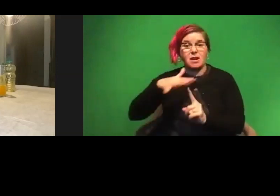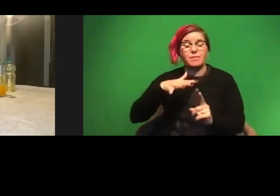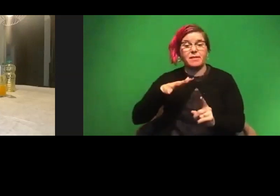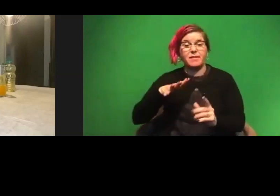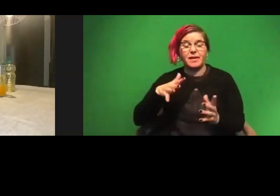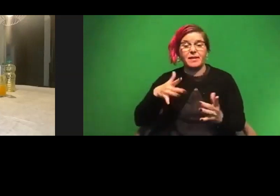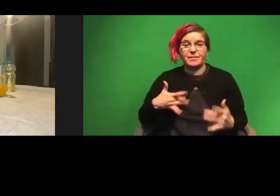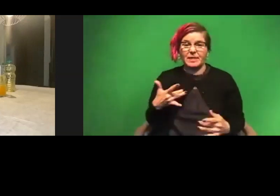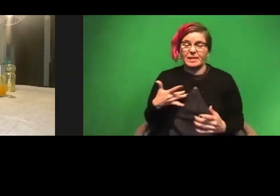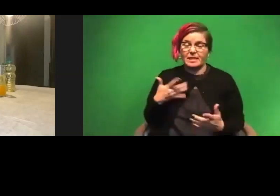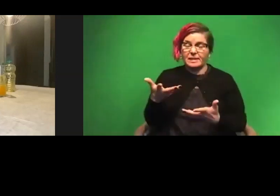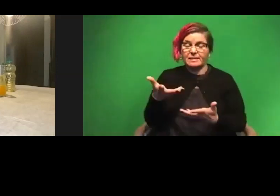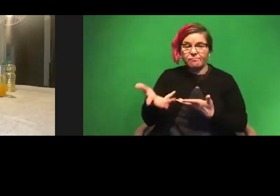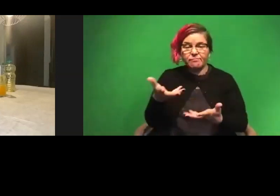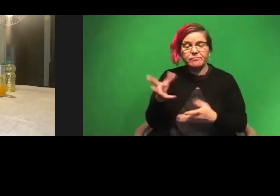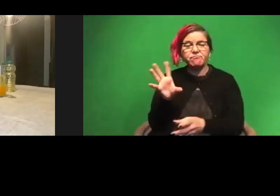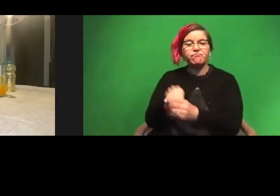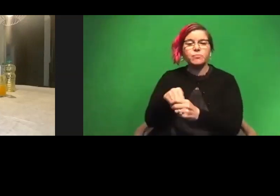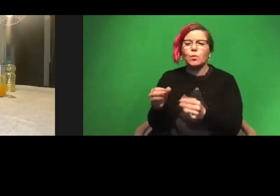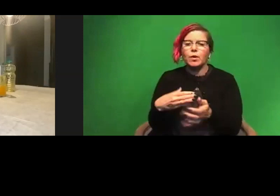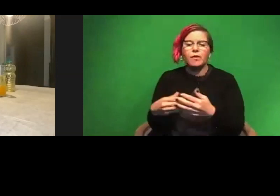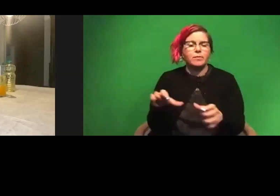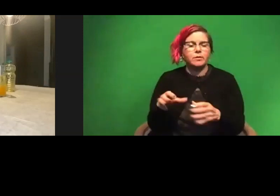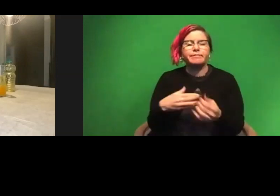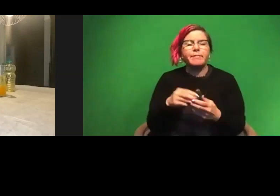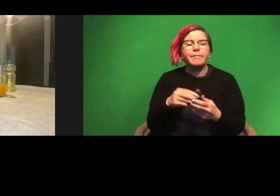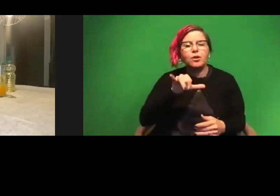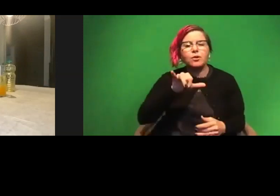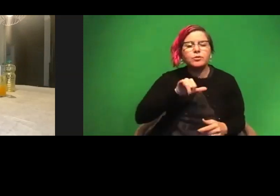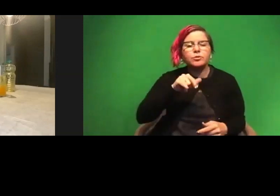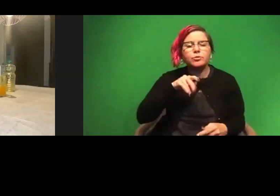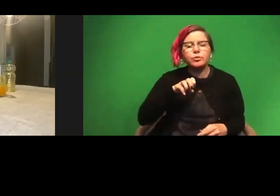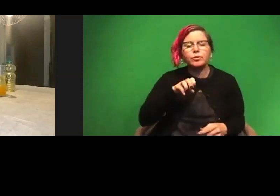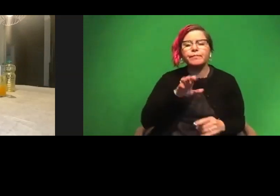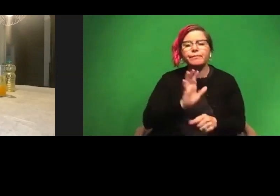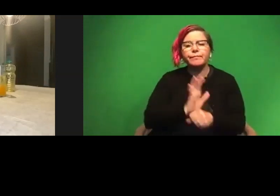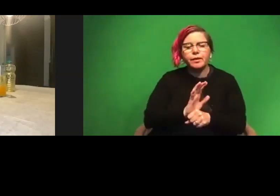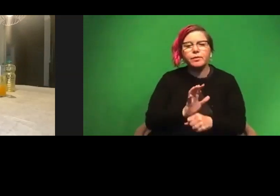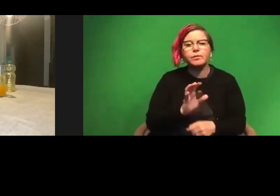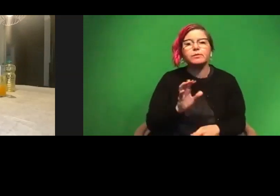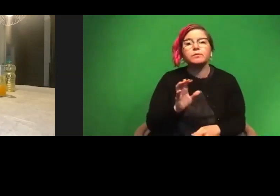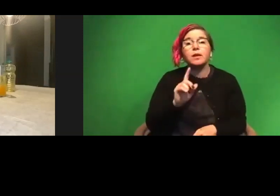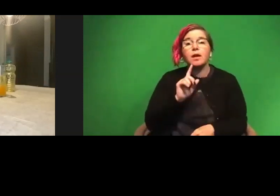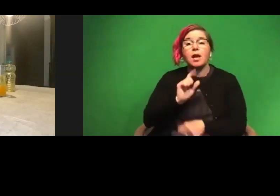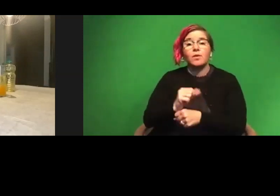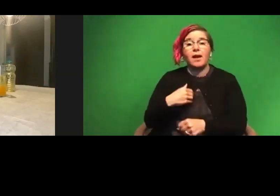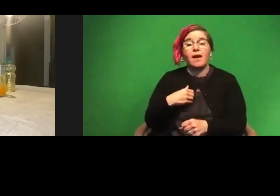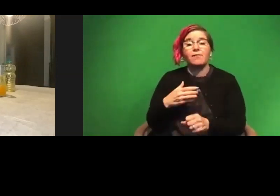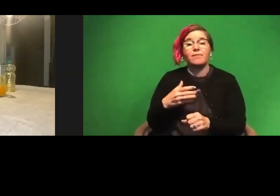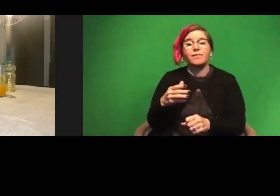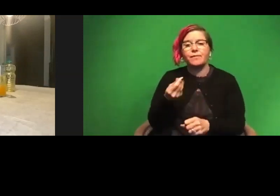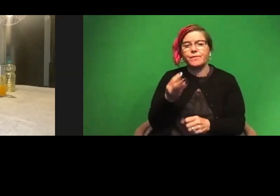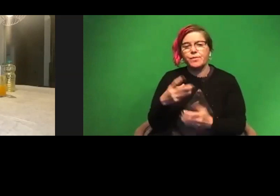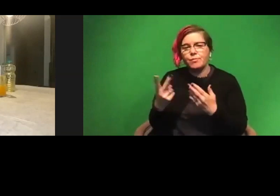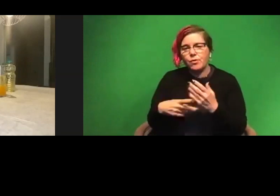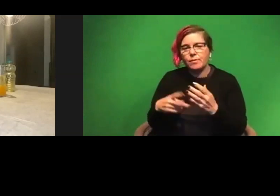is instilled in whatever I'm doing, whether it's the YouTube videos, actually, I have a few programs that I've started. So